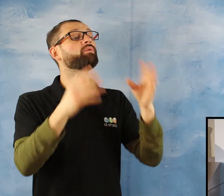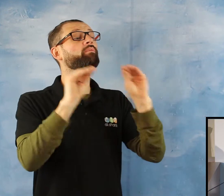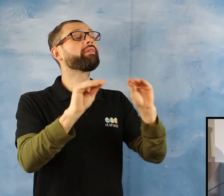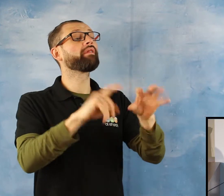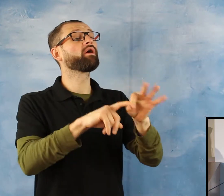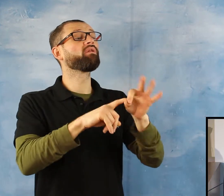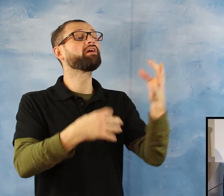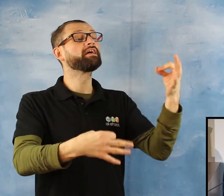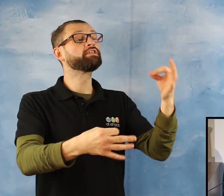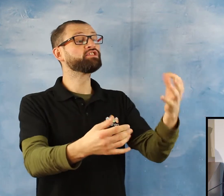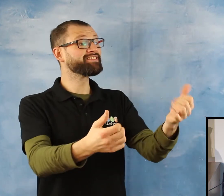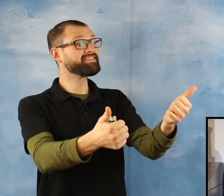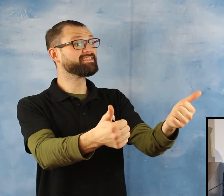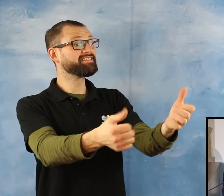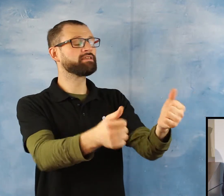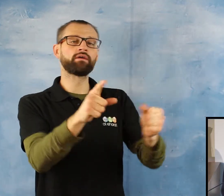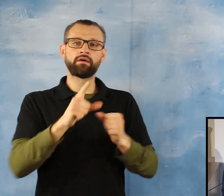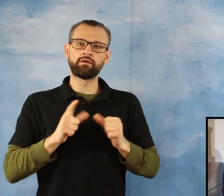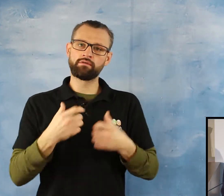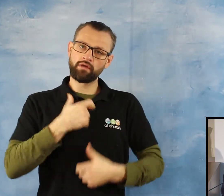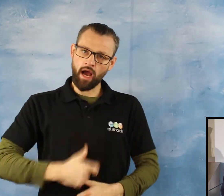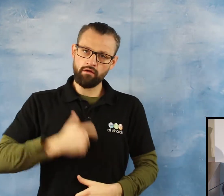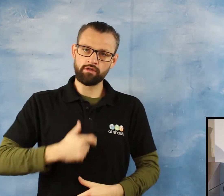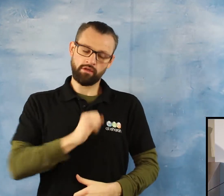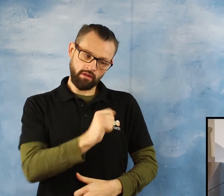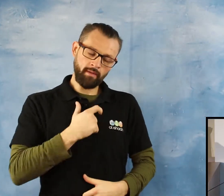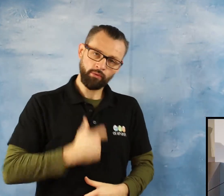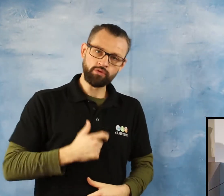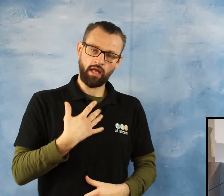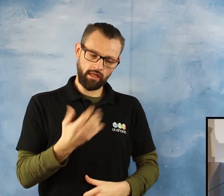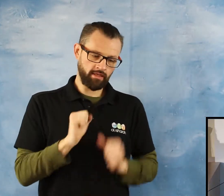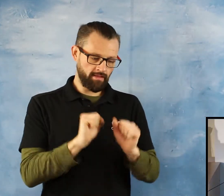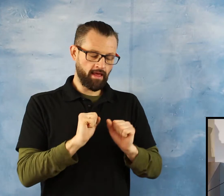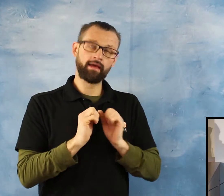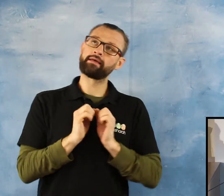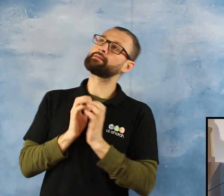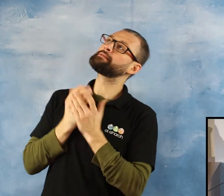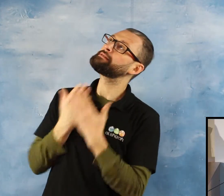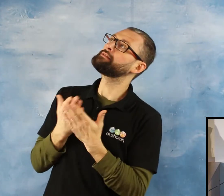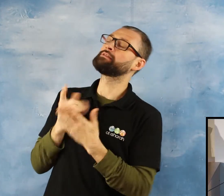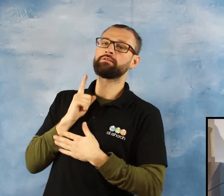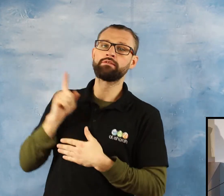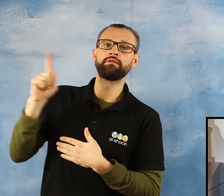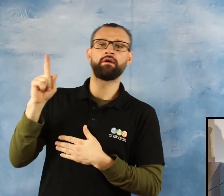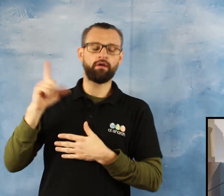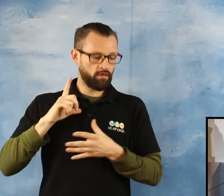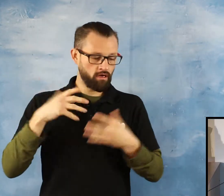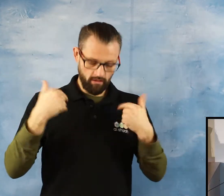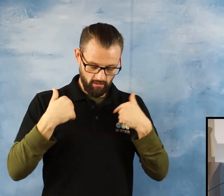build them Their character Their personality Their being All upon us We can't leave